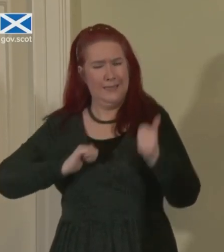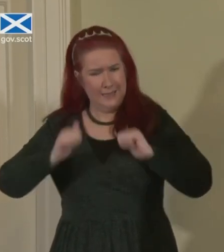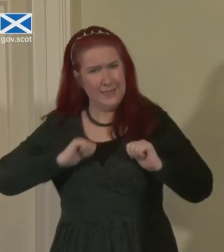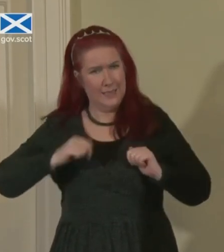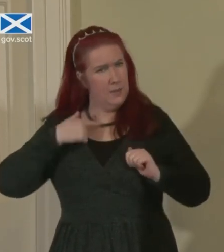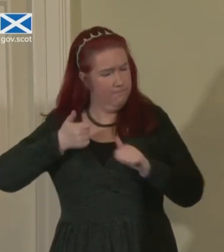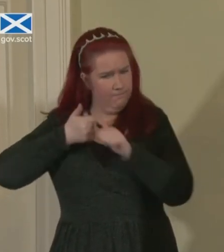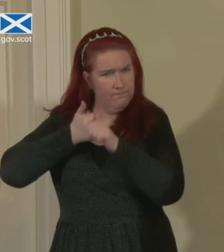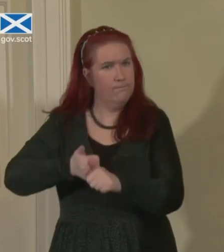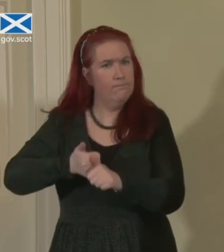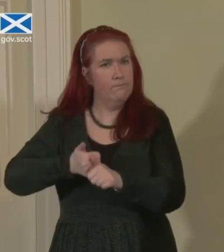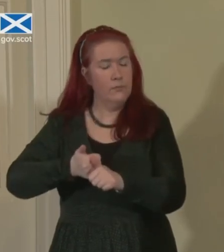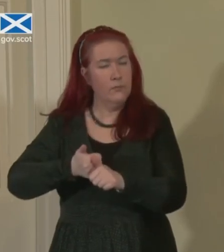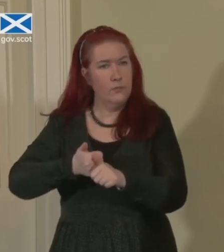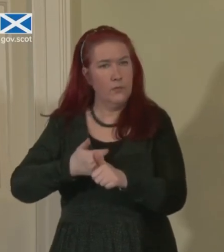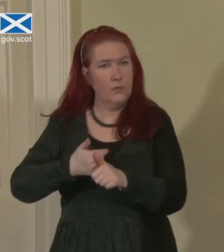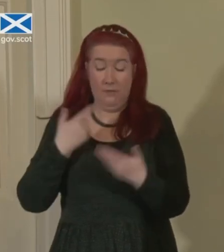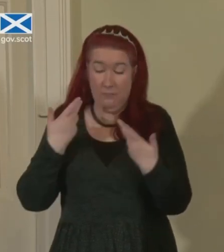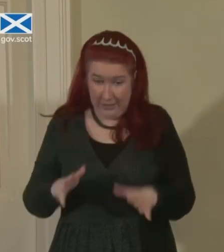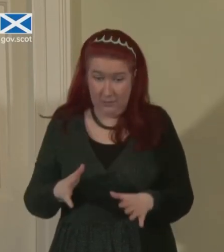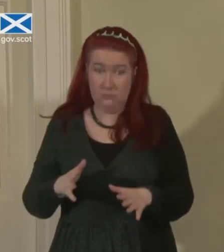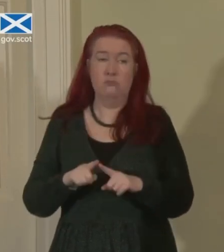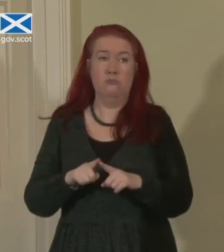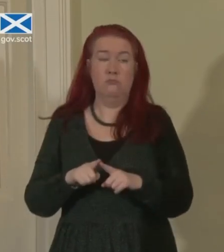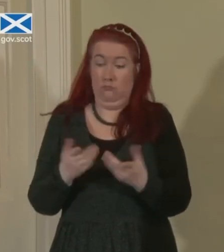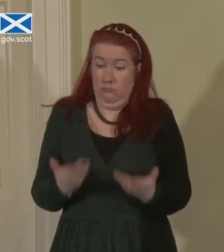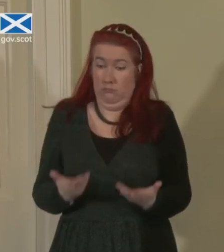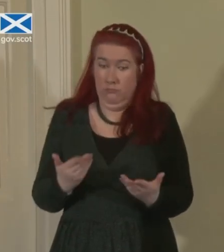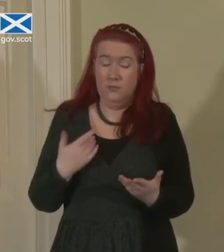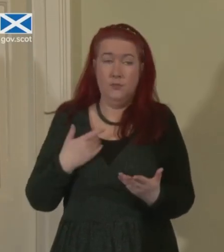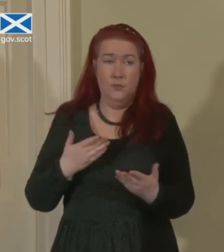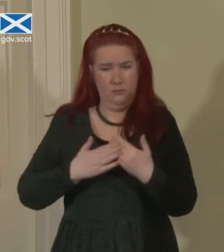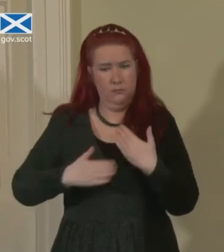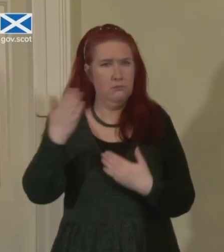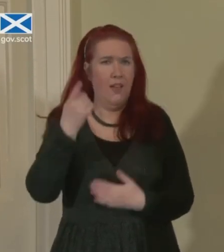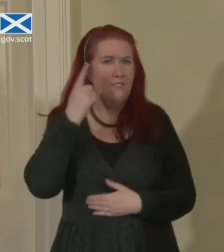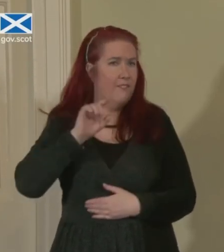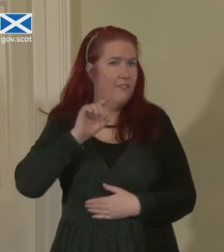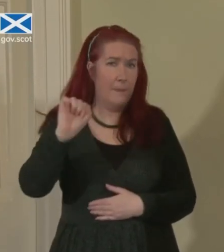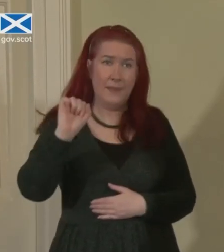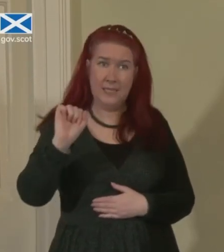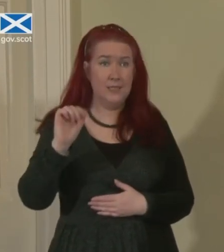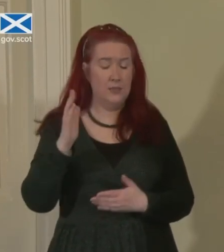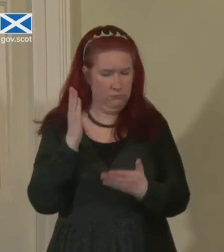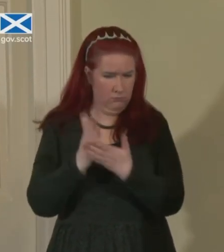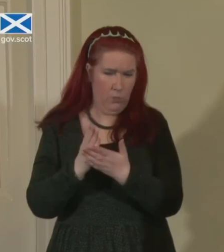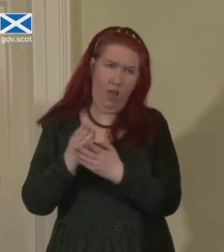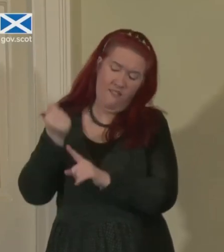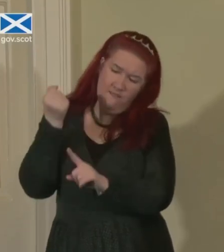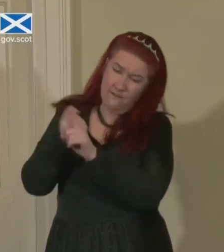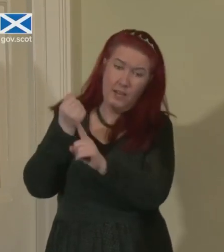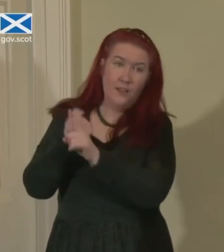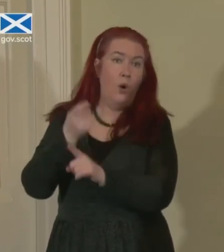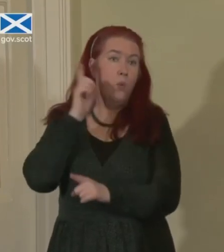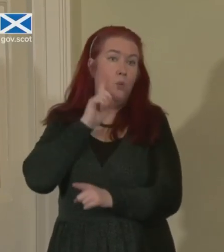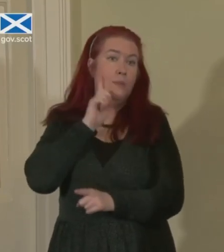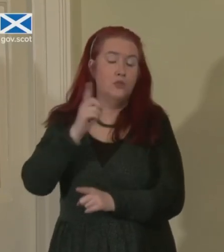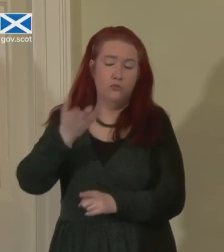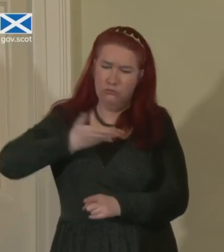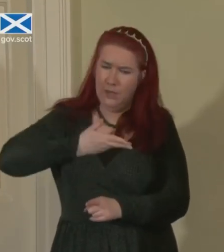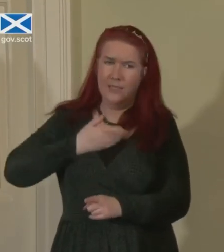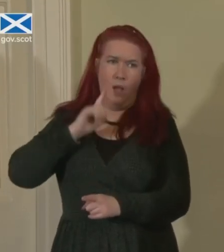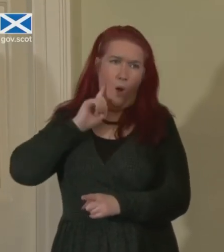I have been, am and will always be a feminist, I will fight for women's rights, and I will stand up against